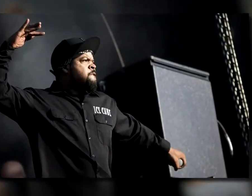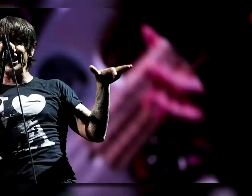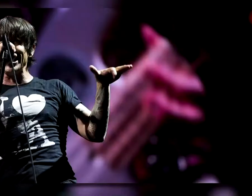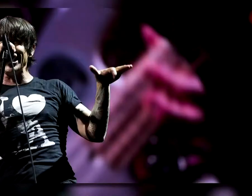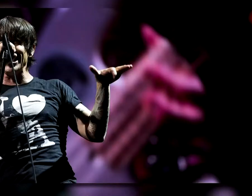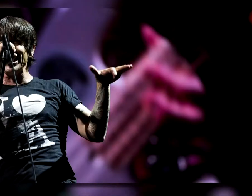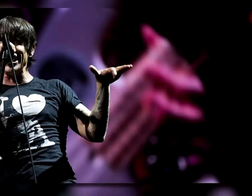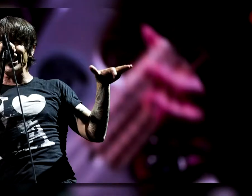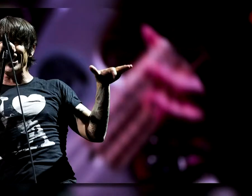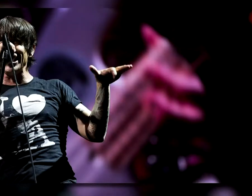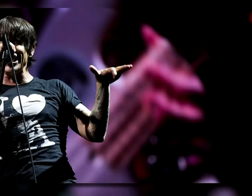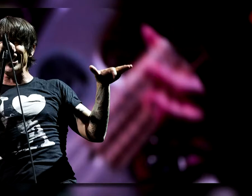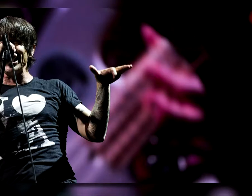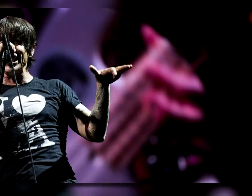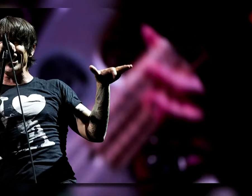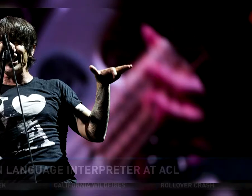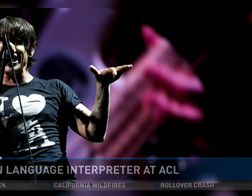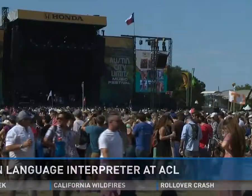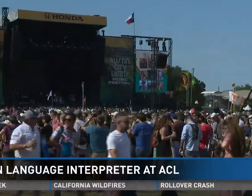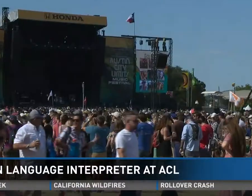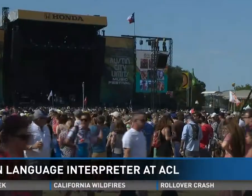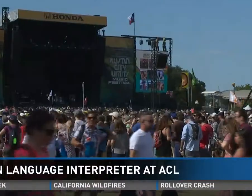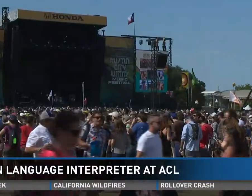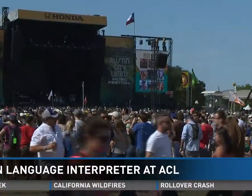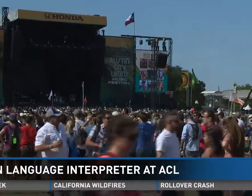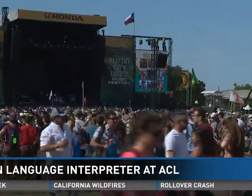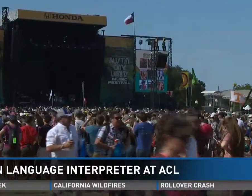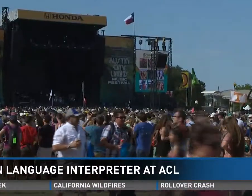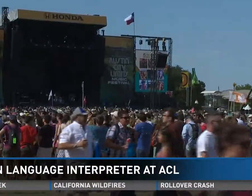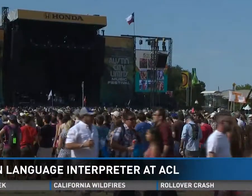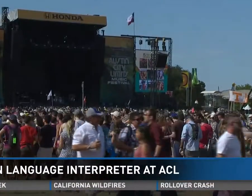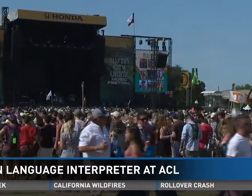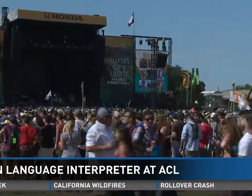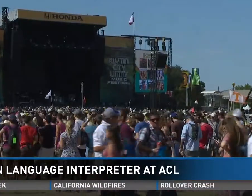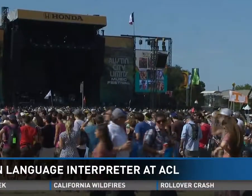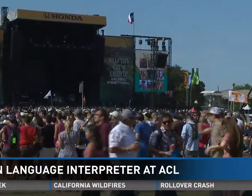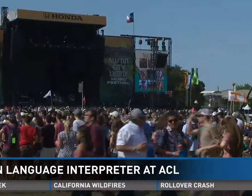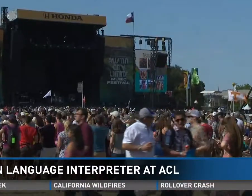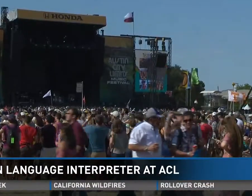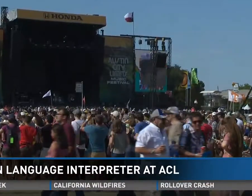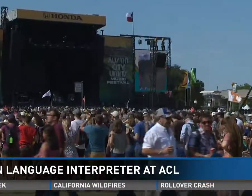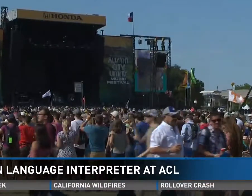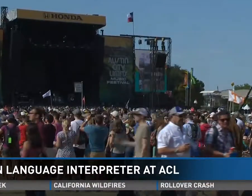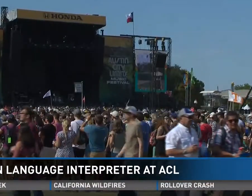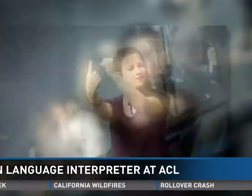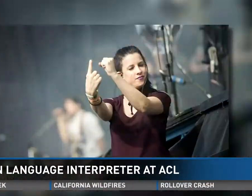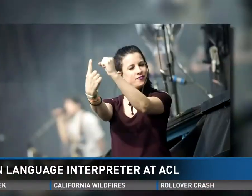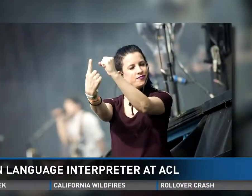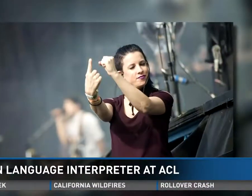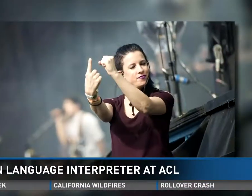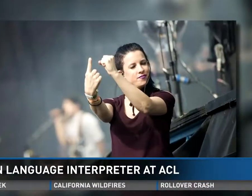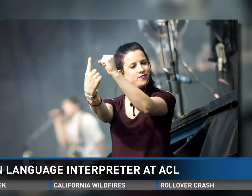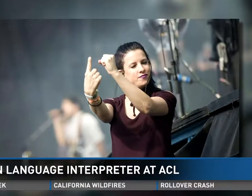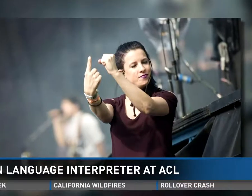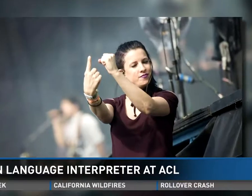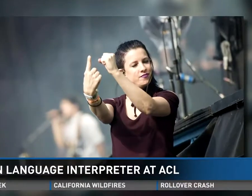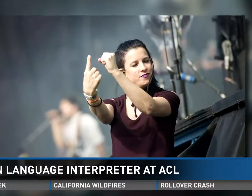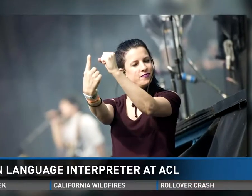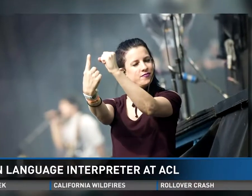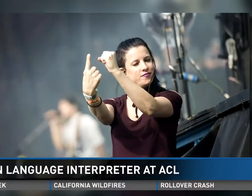Hot Chili Peppers. Now imagine it all sounded like this. For Jo Banfield, that silence is a